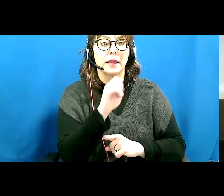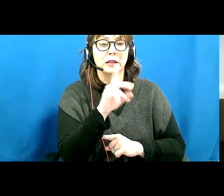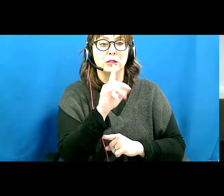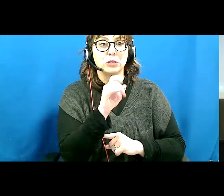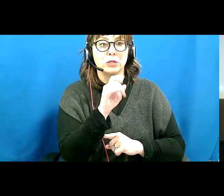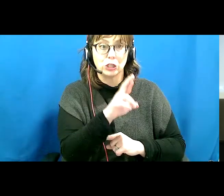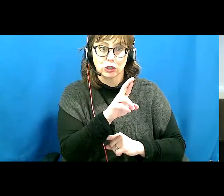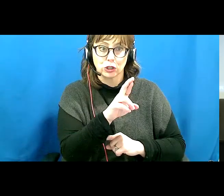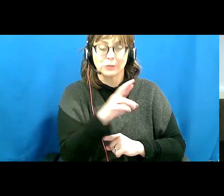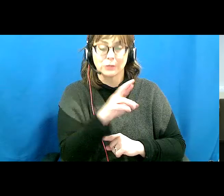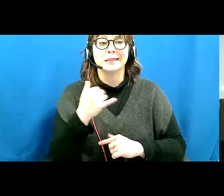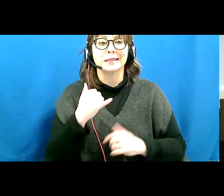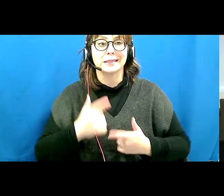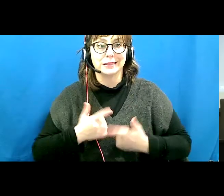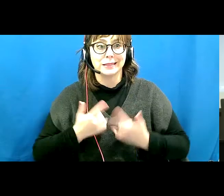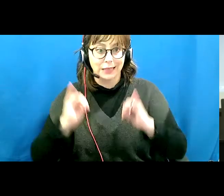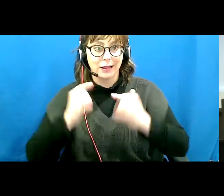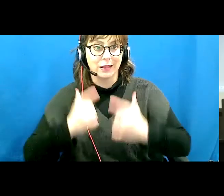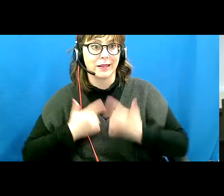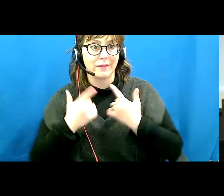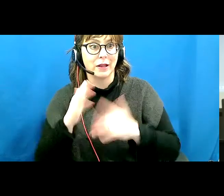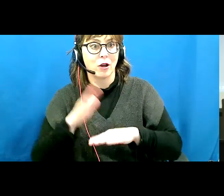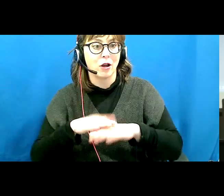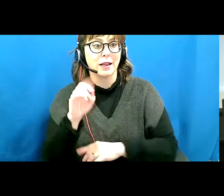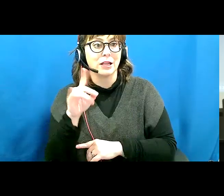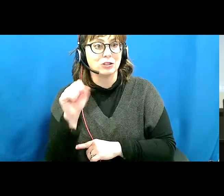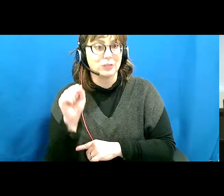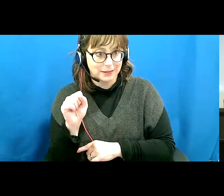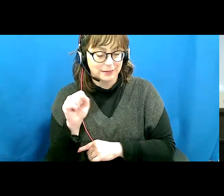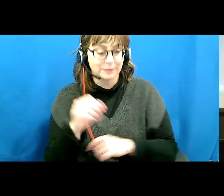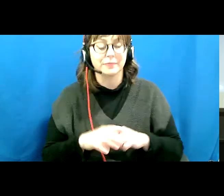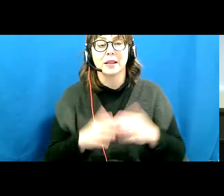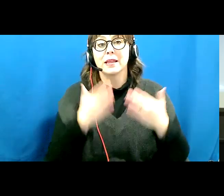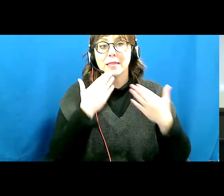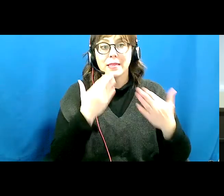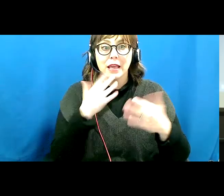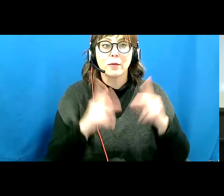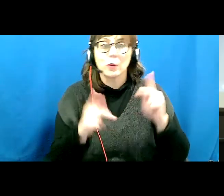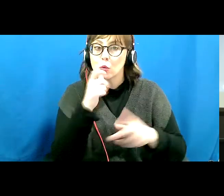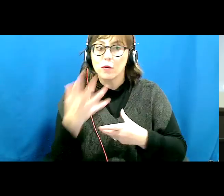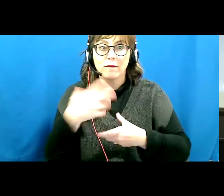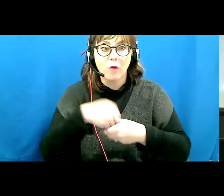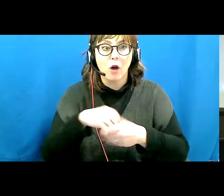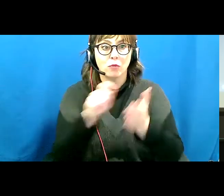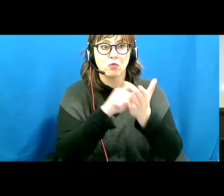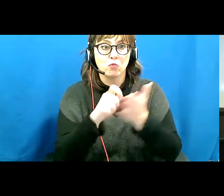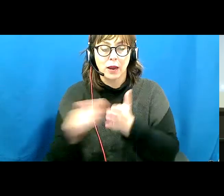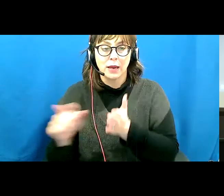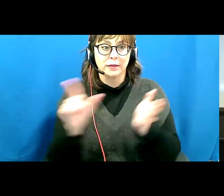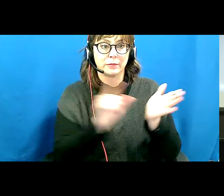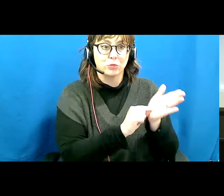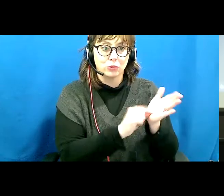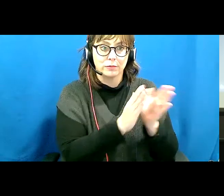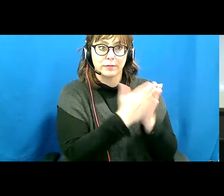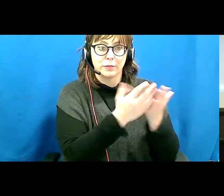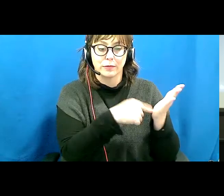the Edges, a disabled woman's reader. A huge thank you to the talented contributors sharing their work with you tonight. In